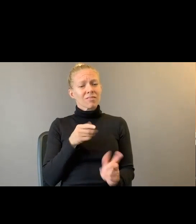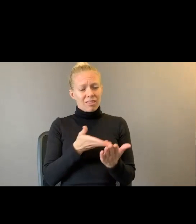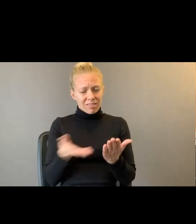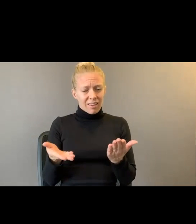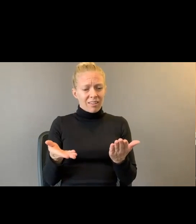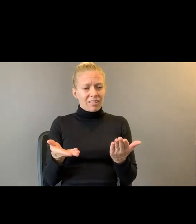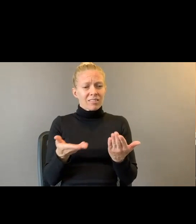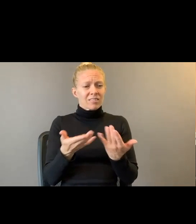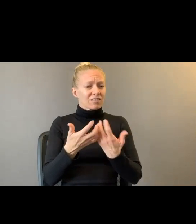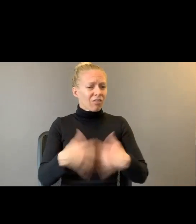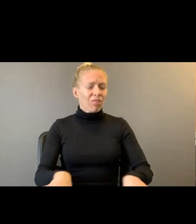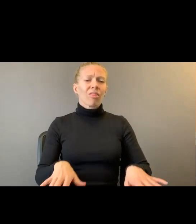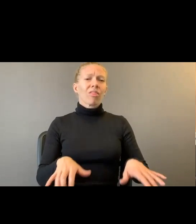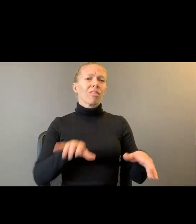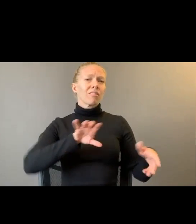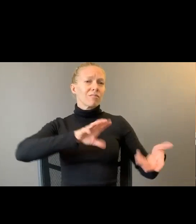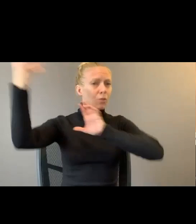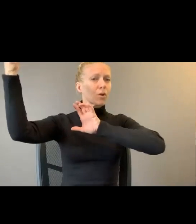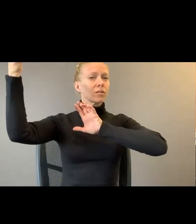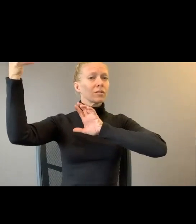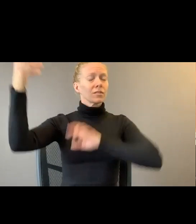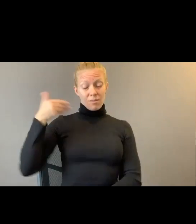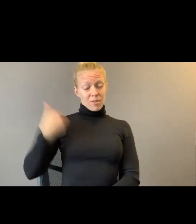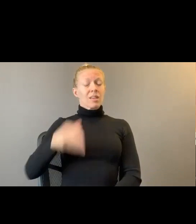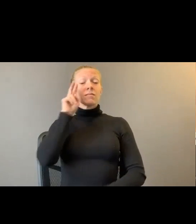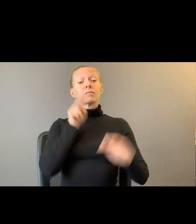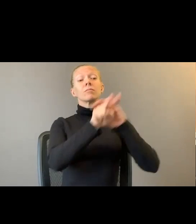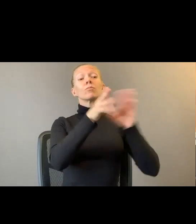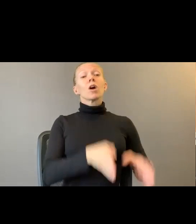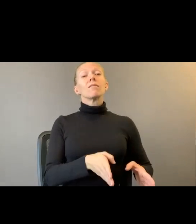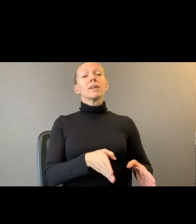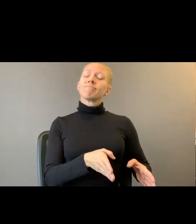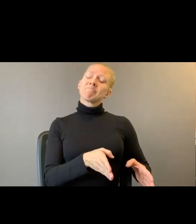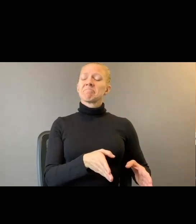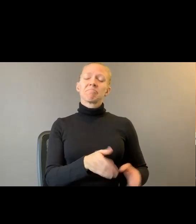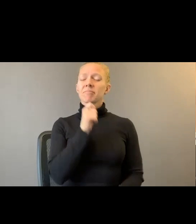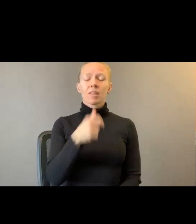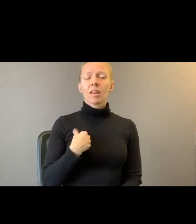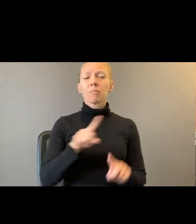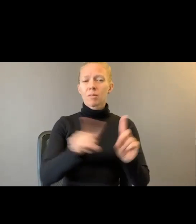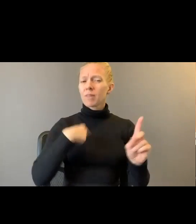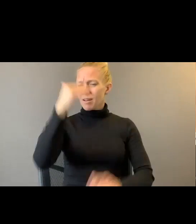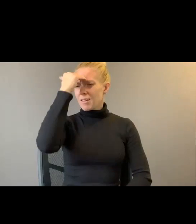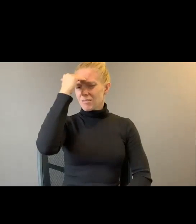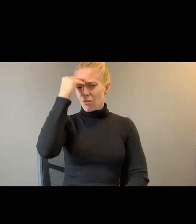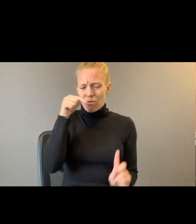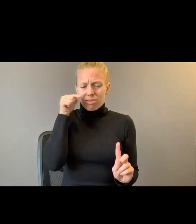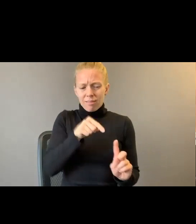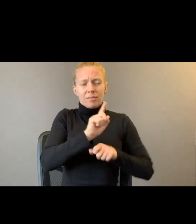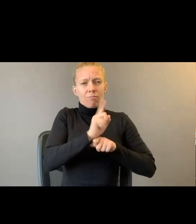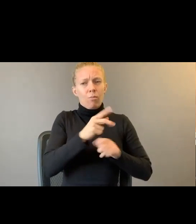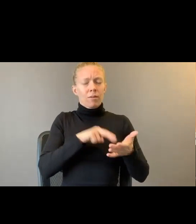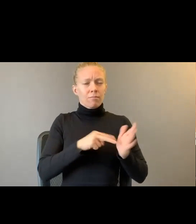I'm not saying I'm a prophet, but I know the meaning of a moment. Let down. Burning.